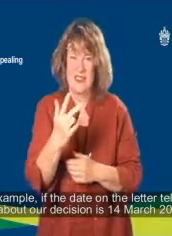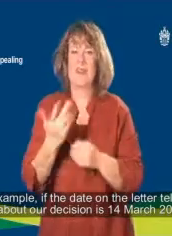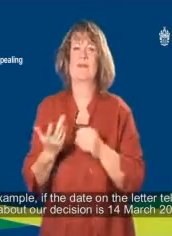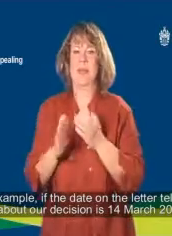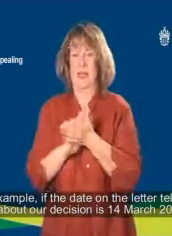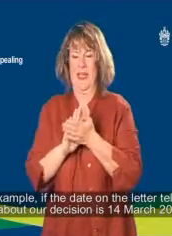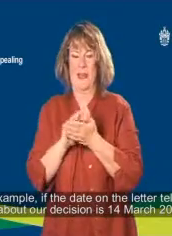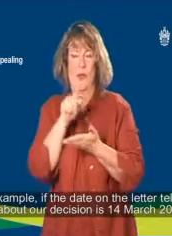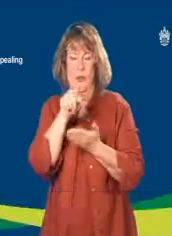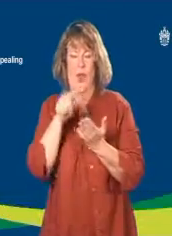2008